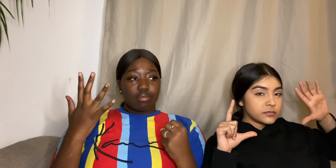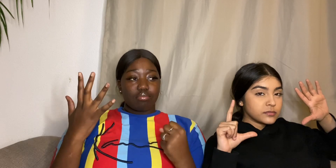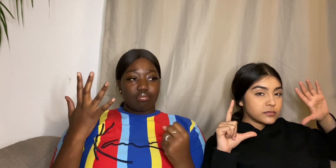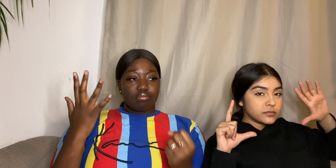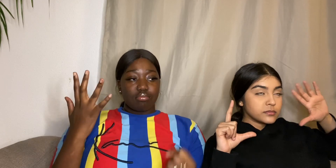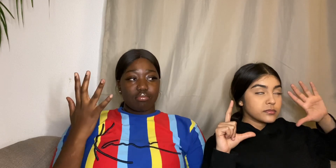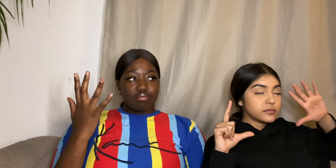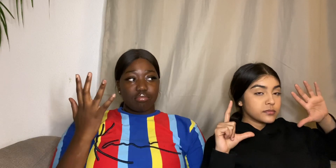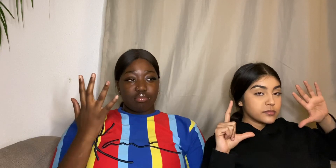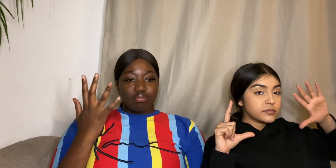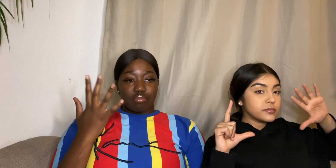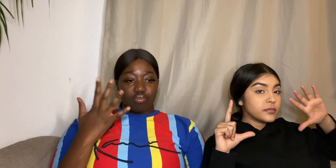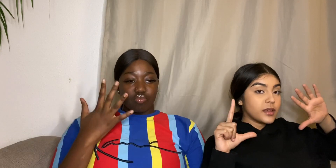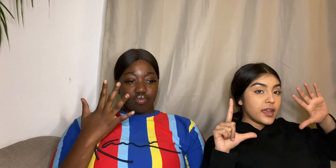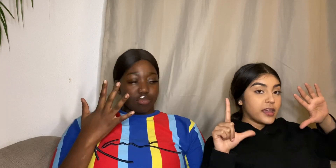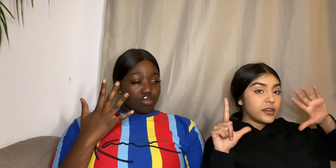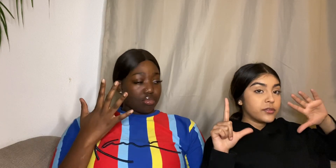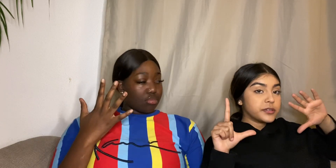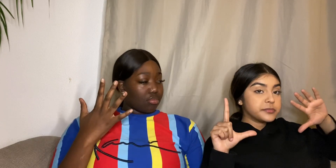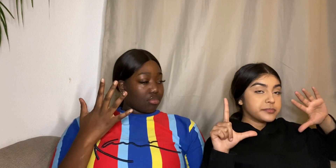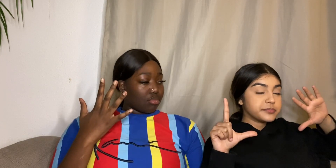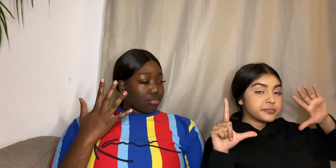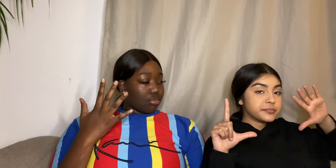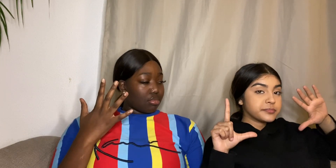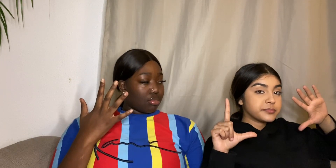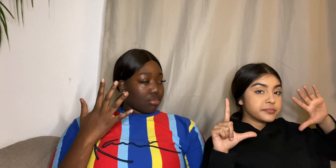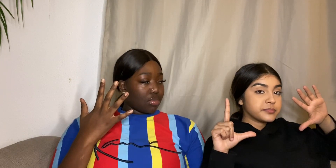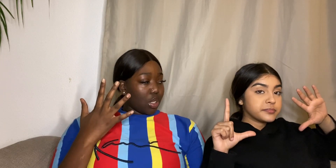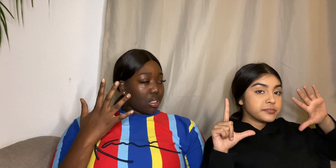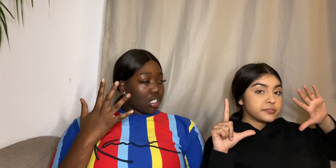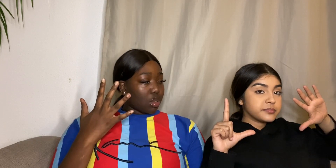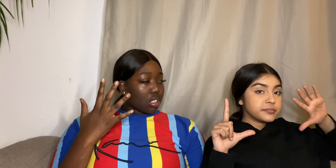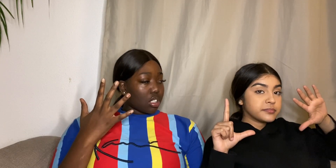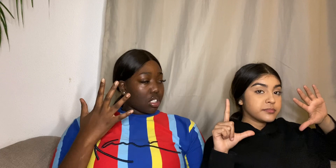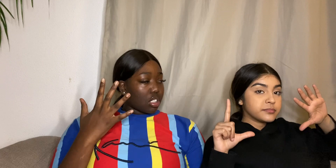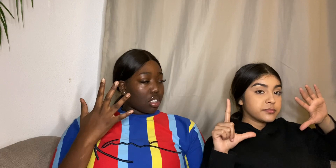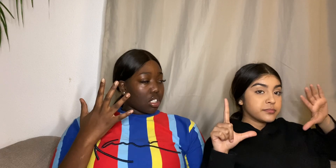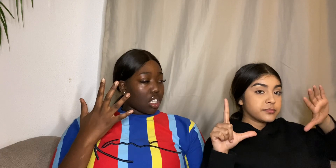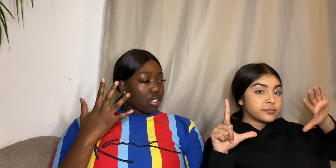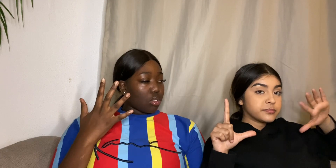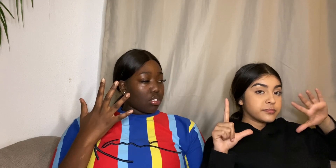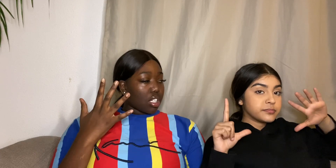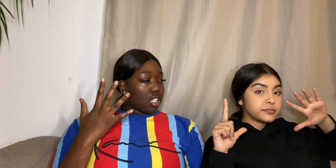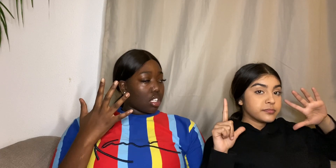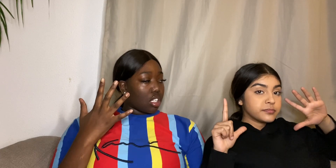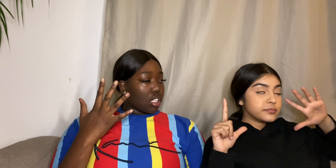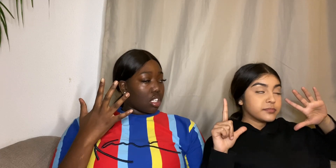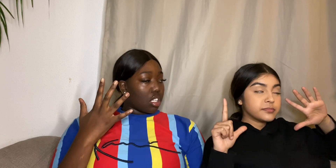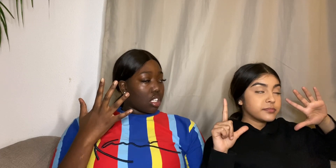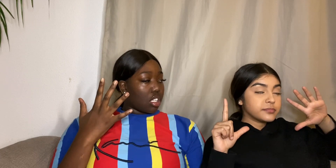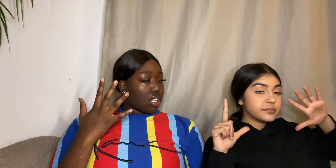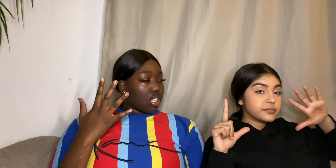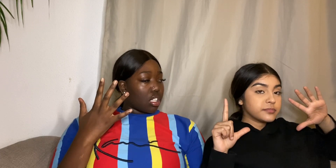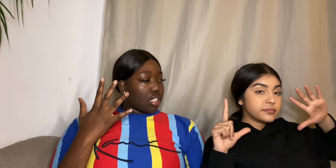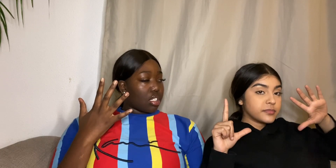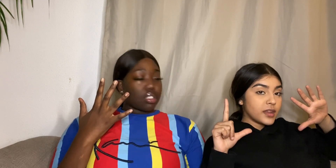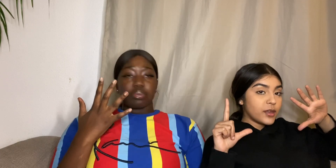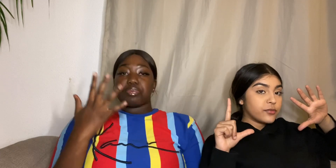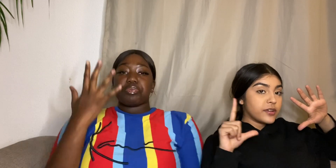I didn't I never You don't I don't fight